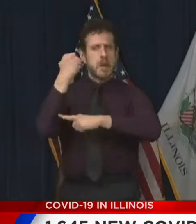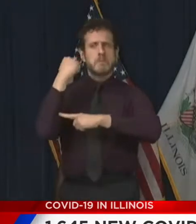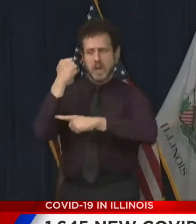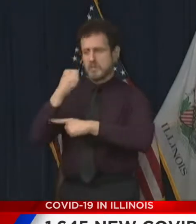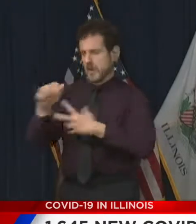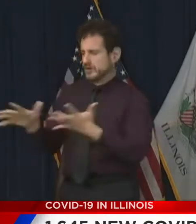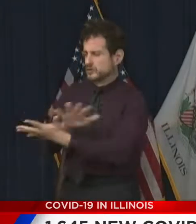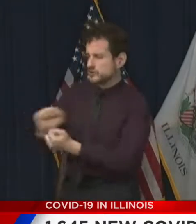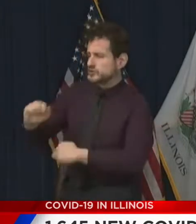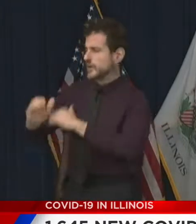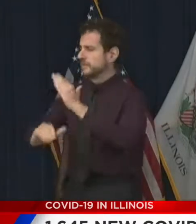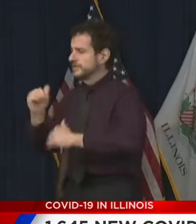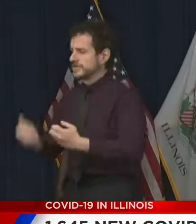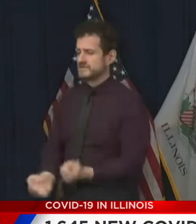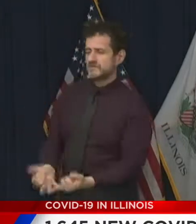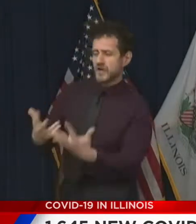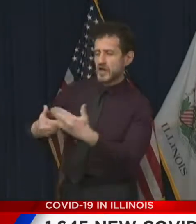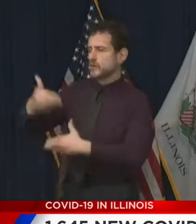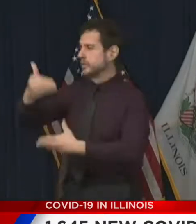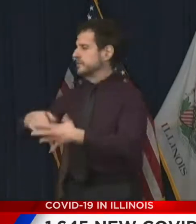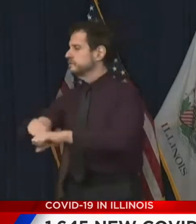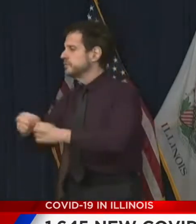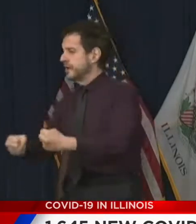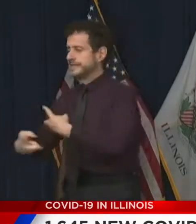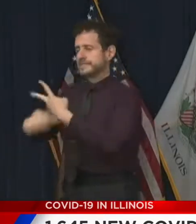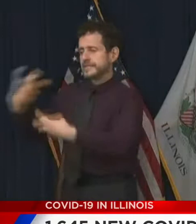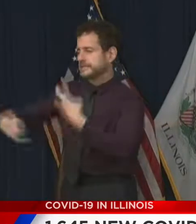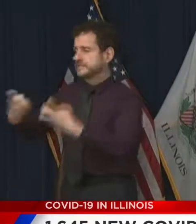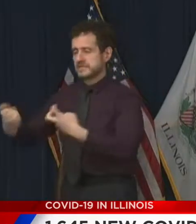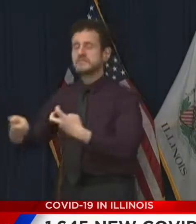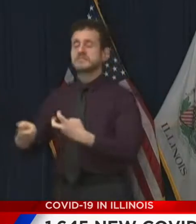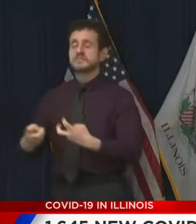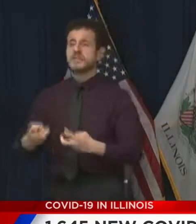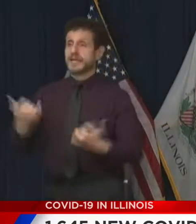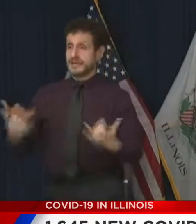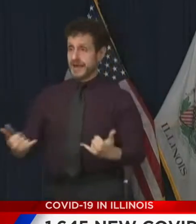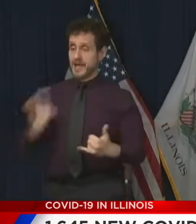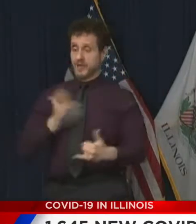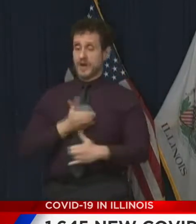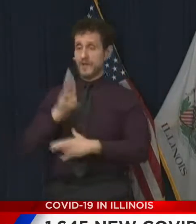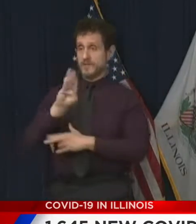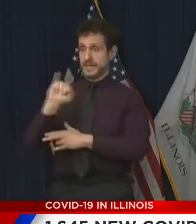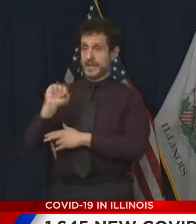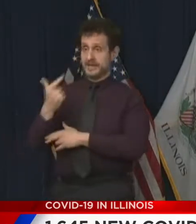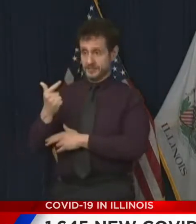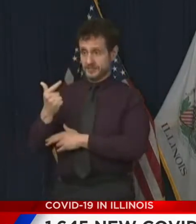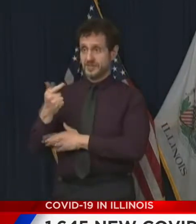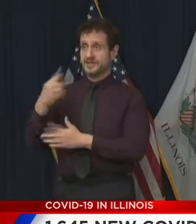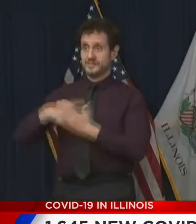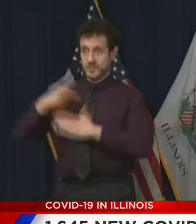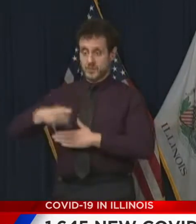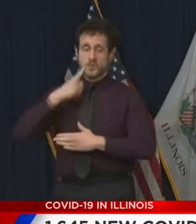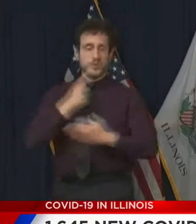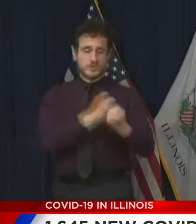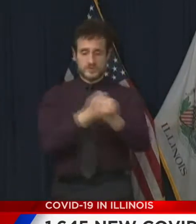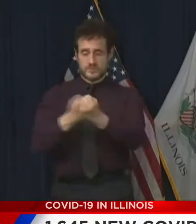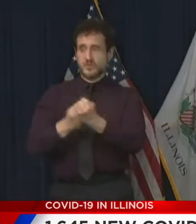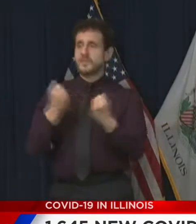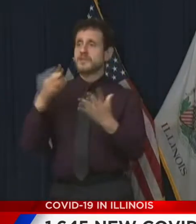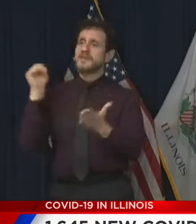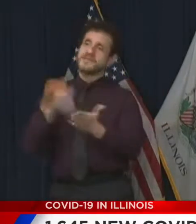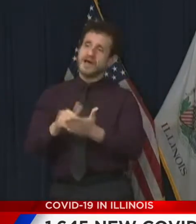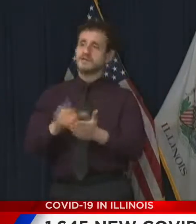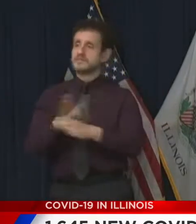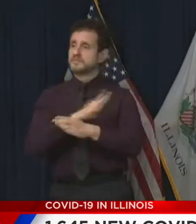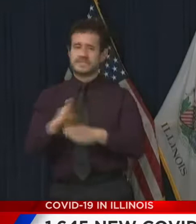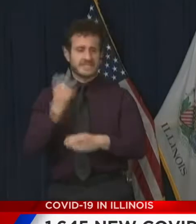Overall, the BIG program will support thousands of small businesses who have suffered losses